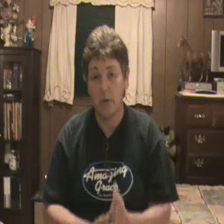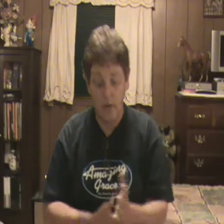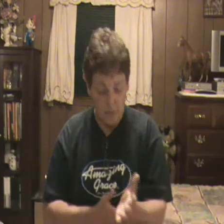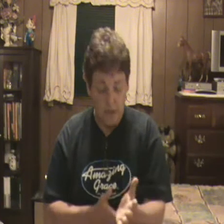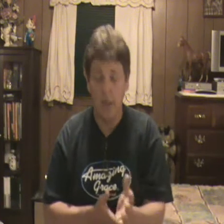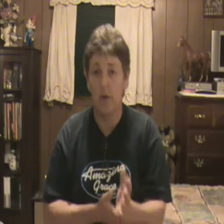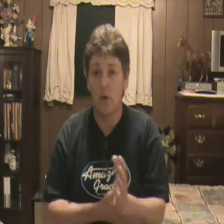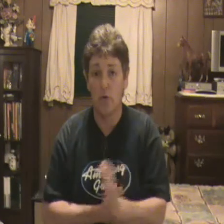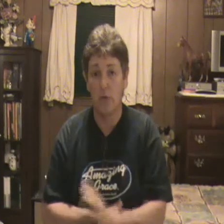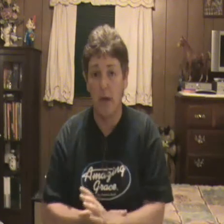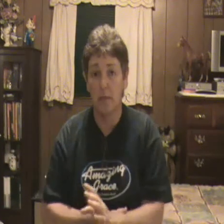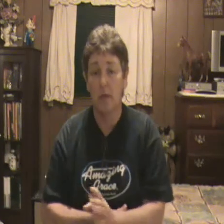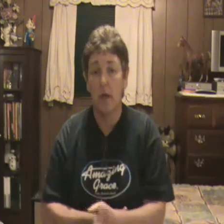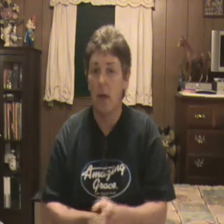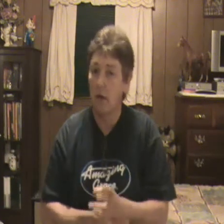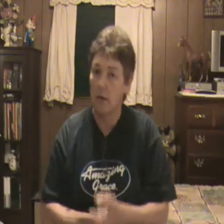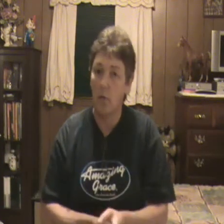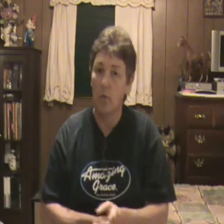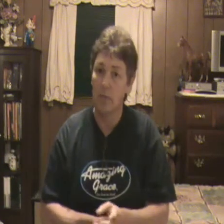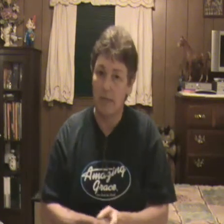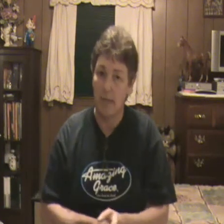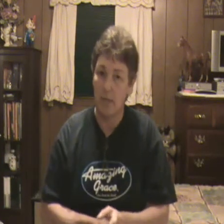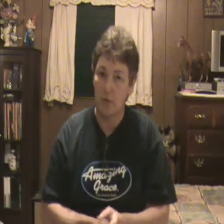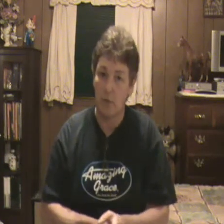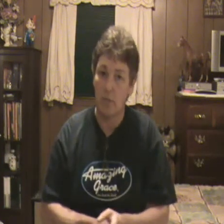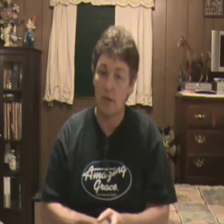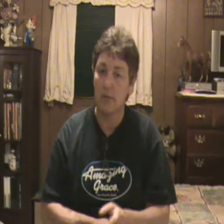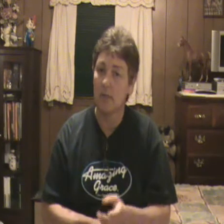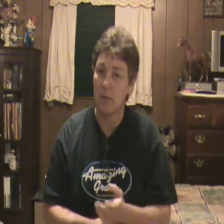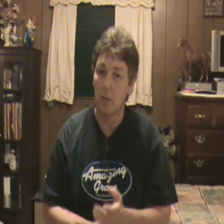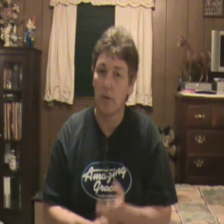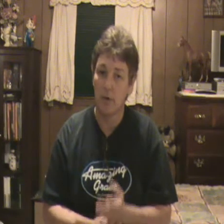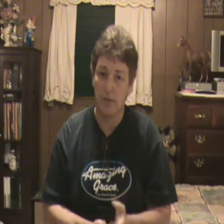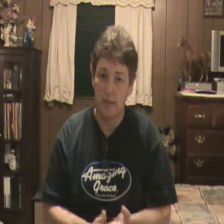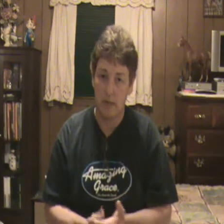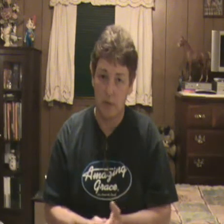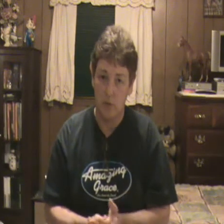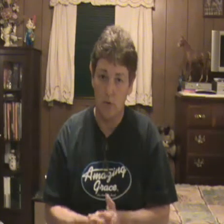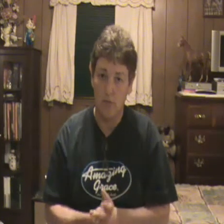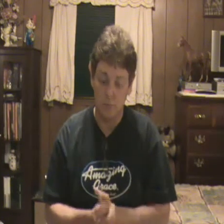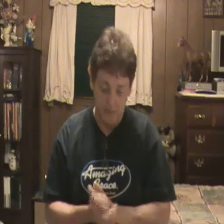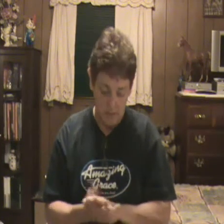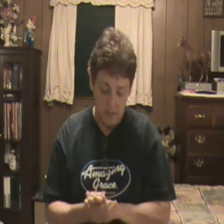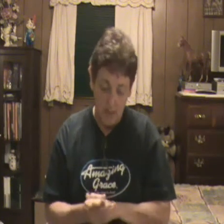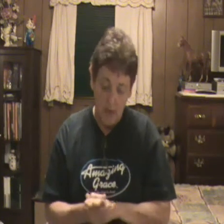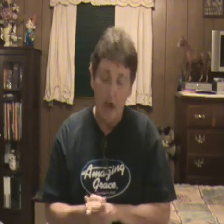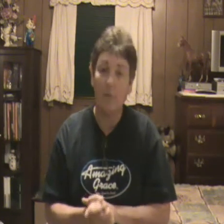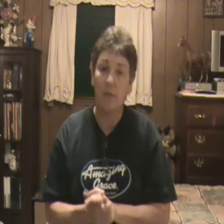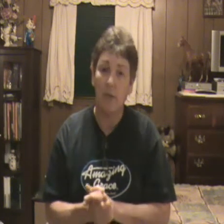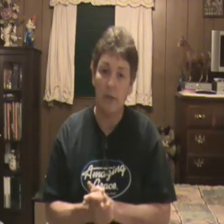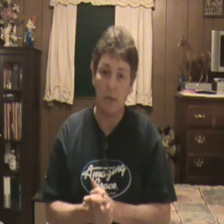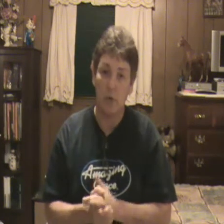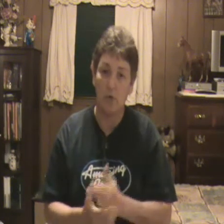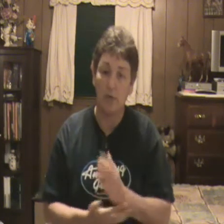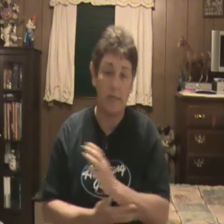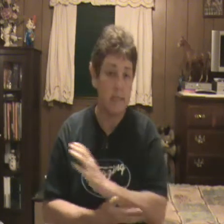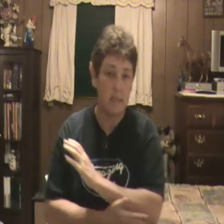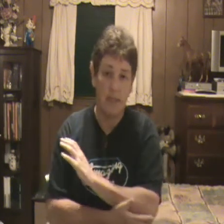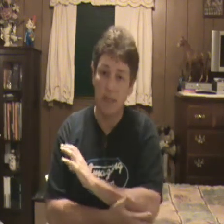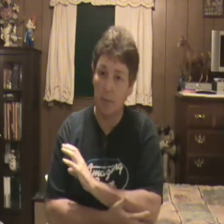do have any kind of nerve damage, you don't want to be taking certain medicines that will irritate that nerve, especially after you've had surgery and it's in the healing